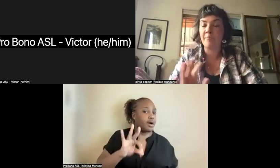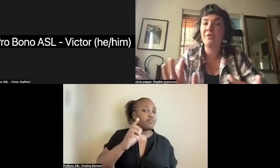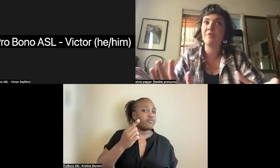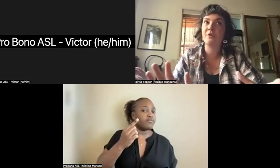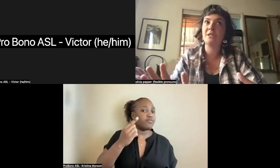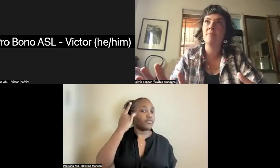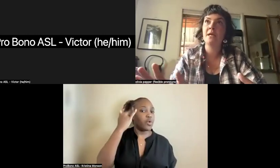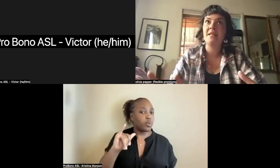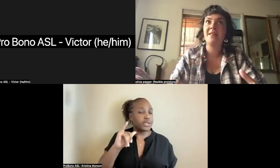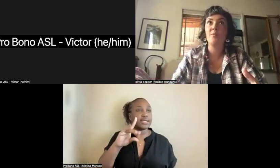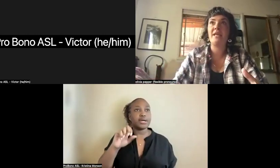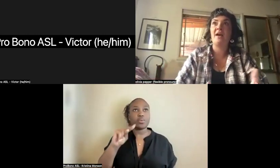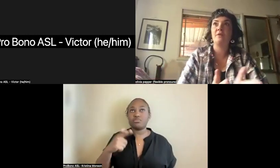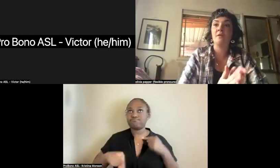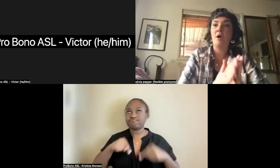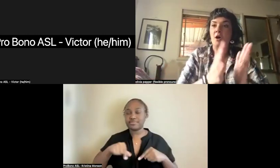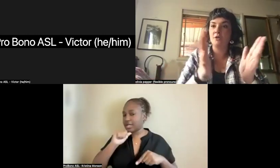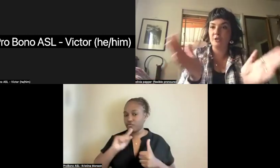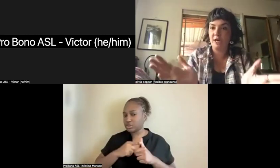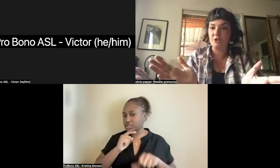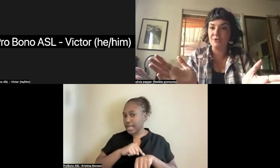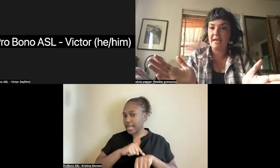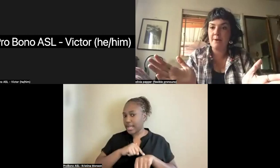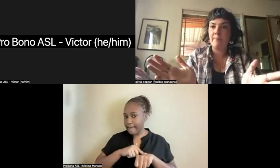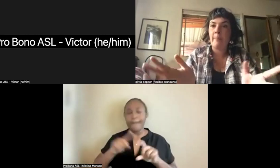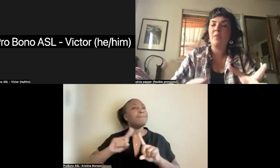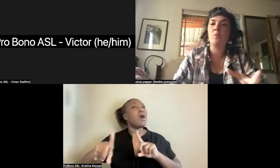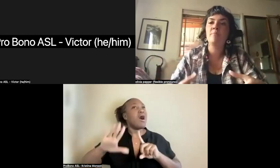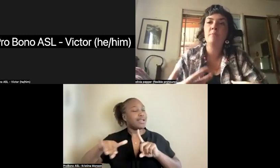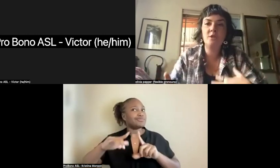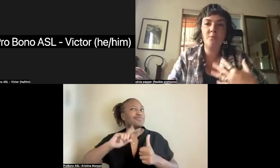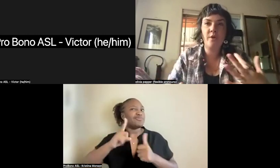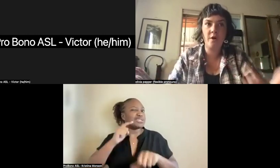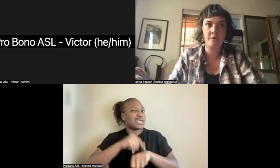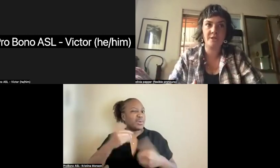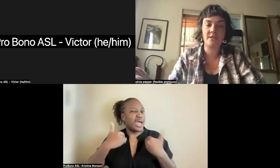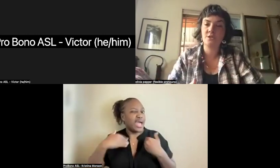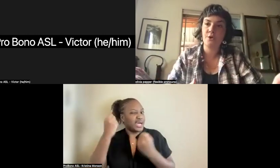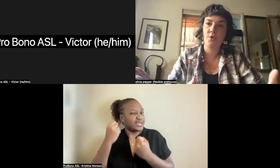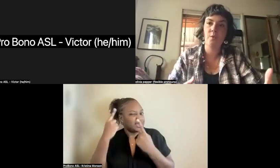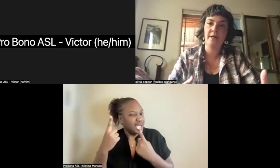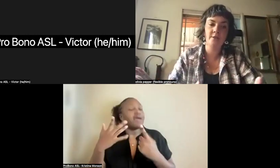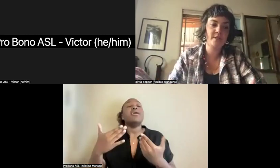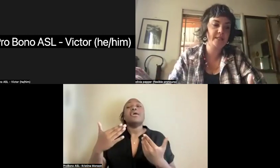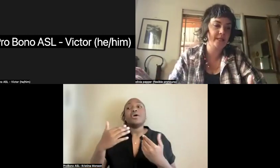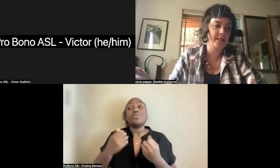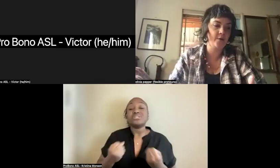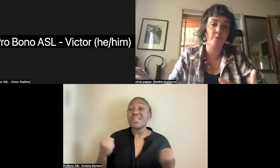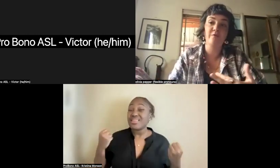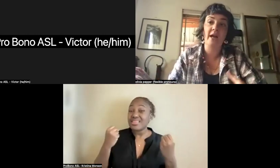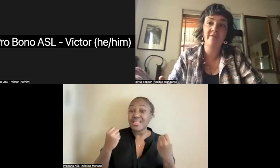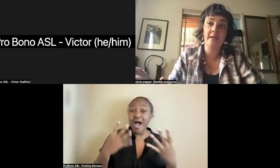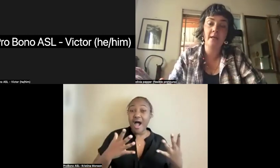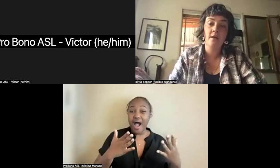first time, but the first time that we have a long trajectory, there were multiple occultists who were interested in